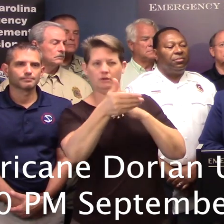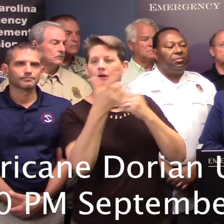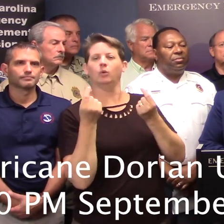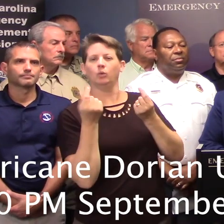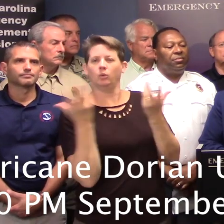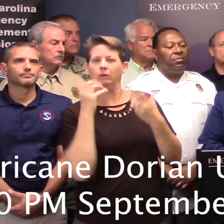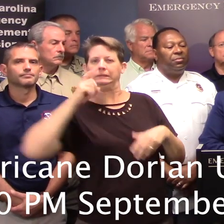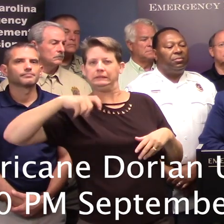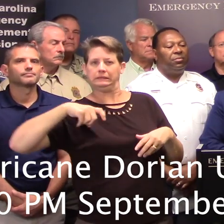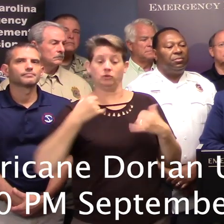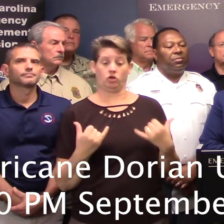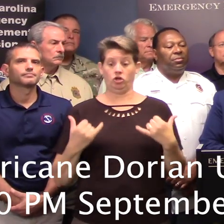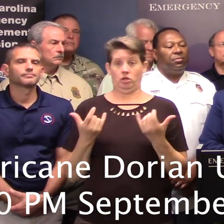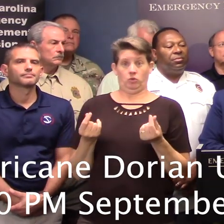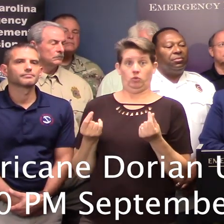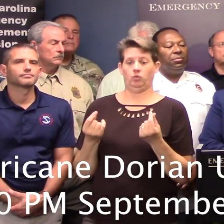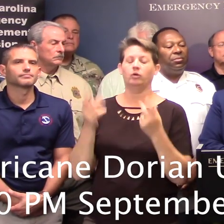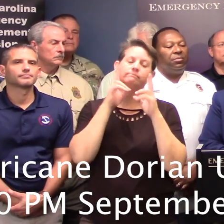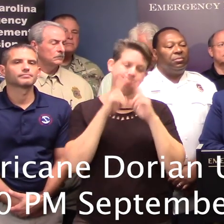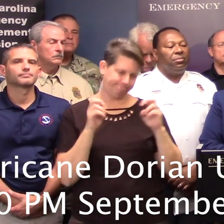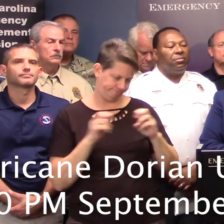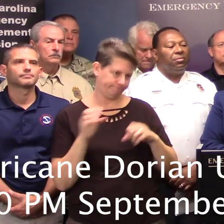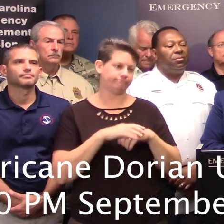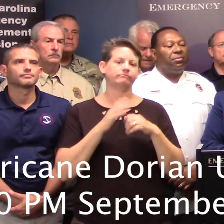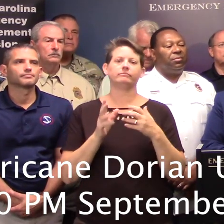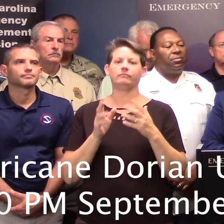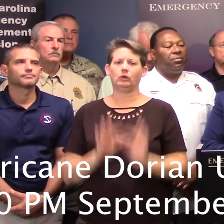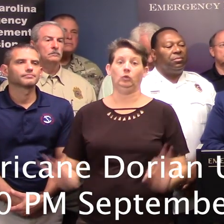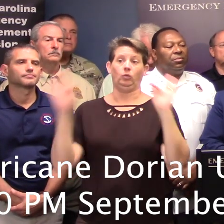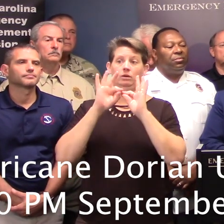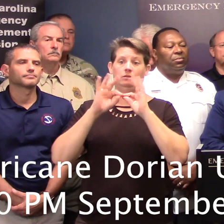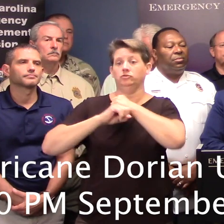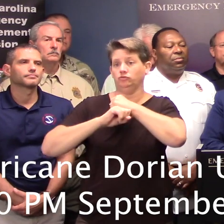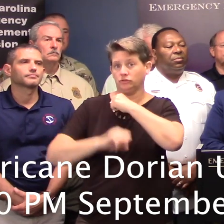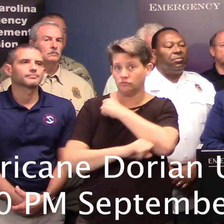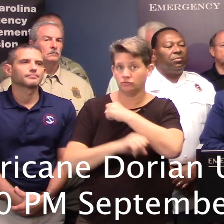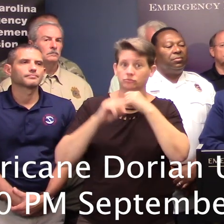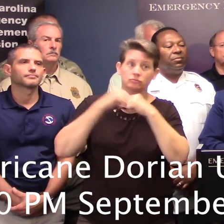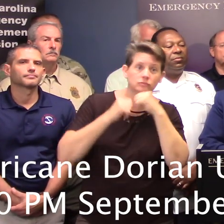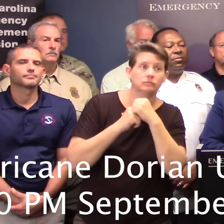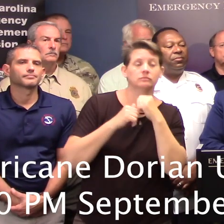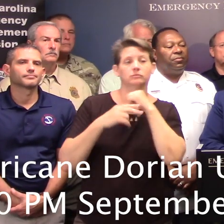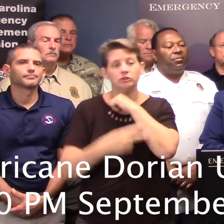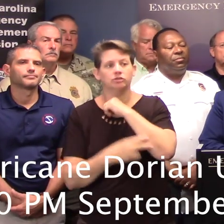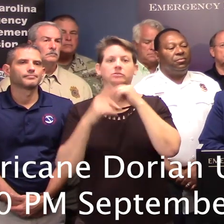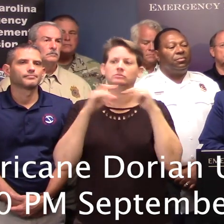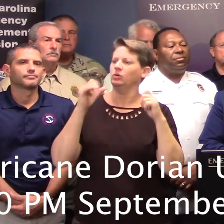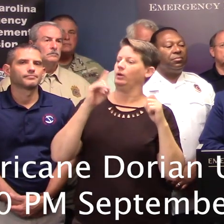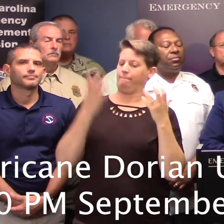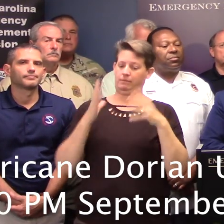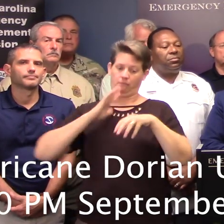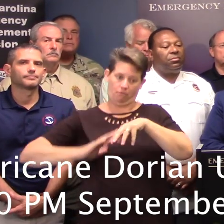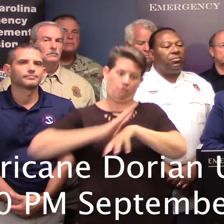so we are currently doing an analysis on our critical infrastructure where there may be storm surge or